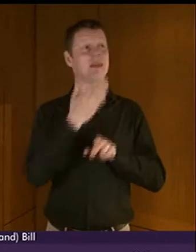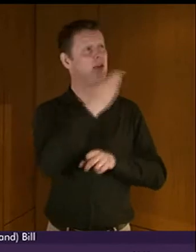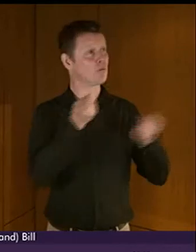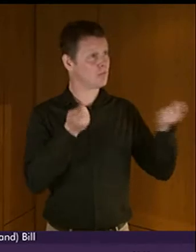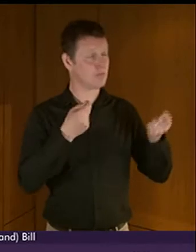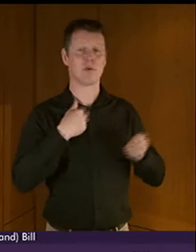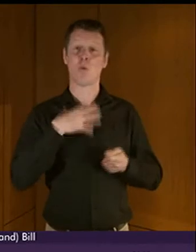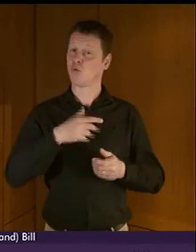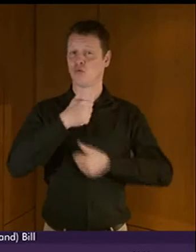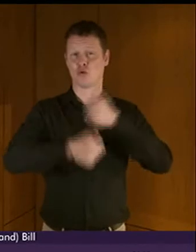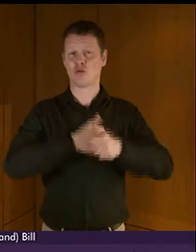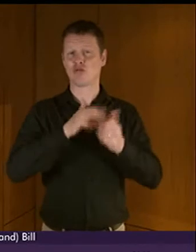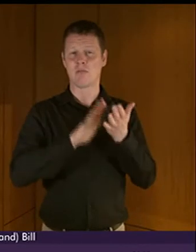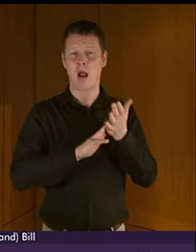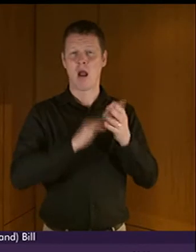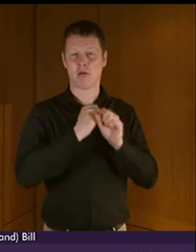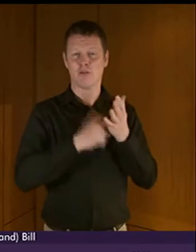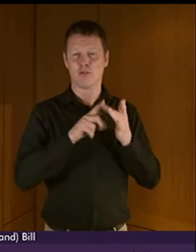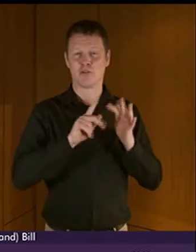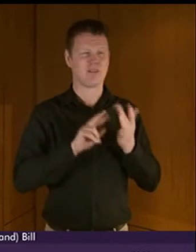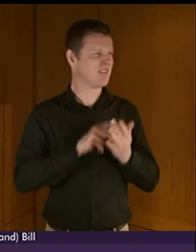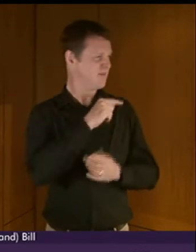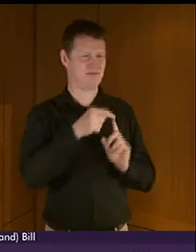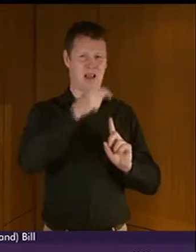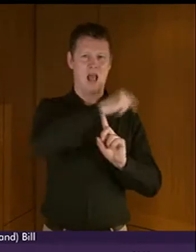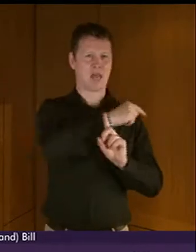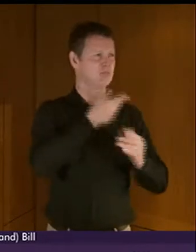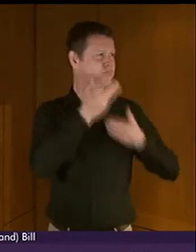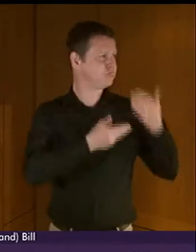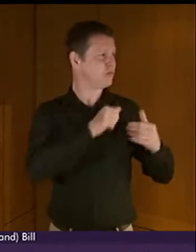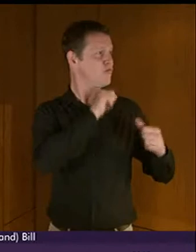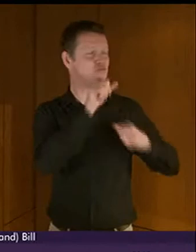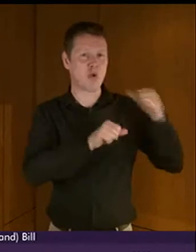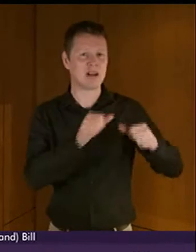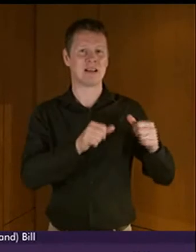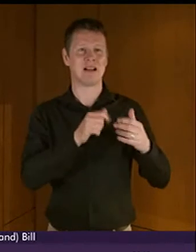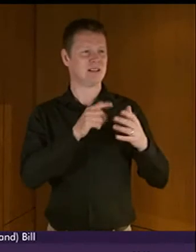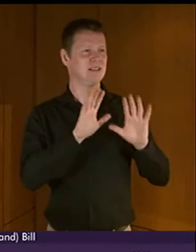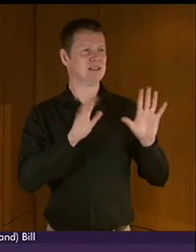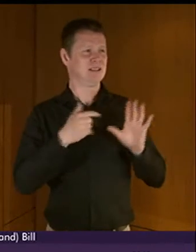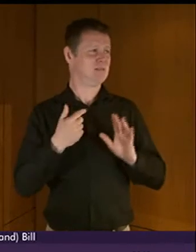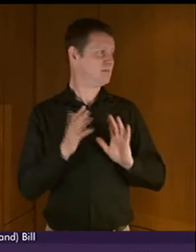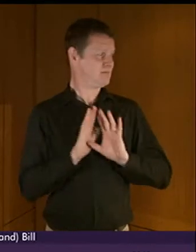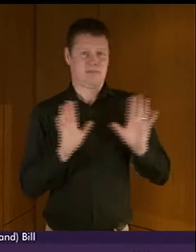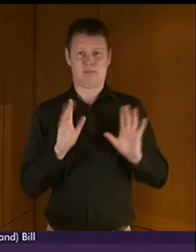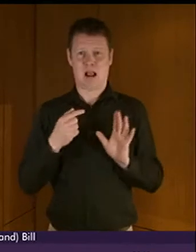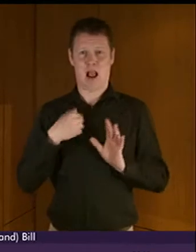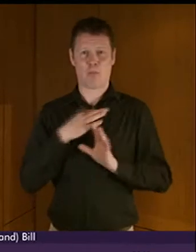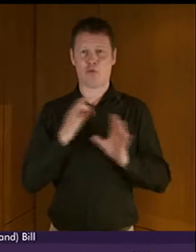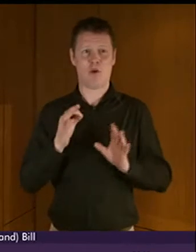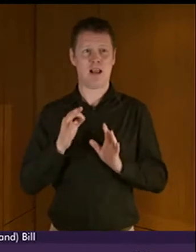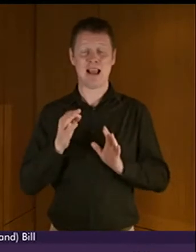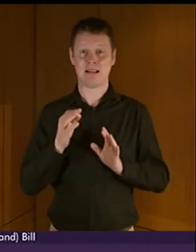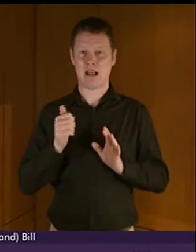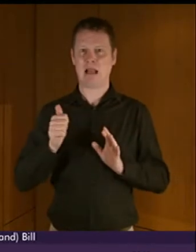Others have explained the process, and they've been through it. I haven't. I'm not expecting to, to be honest, because I've realised it's actually quite